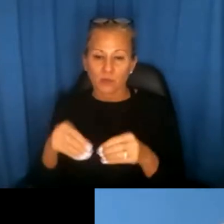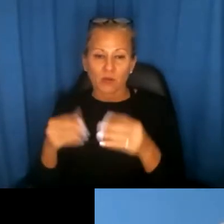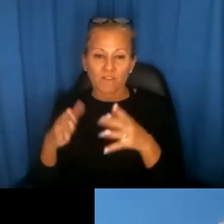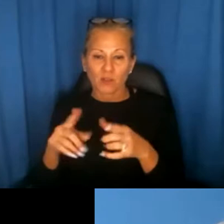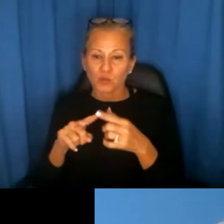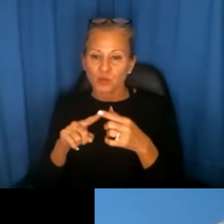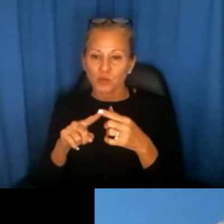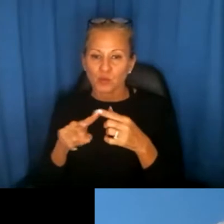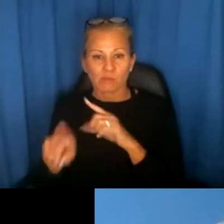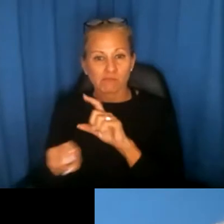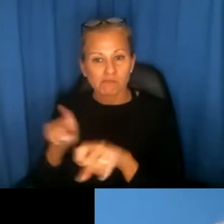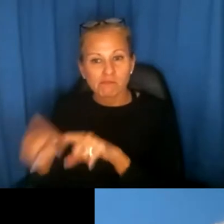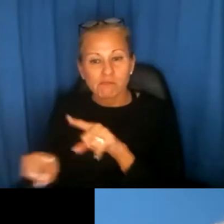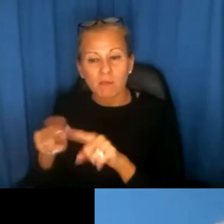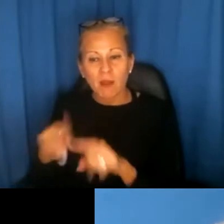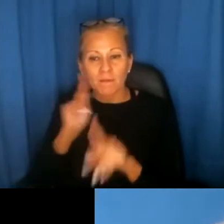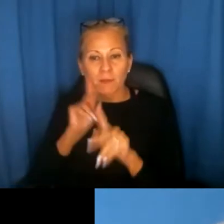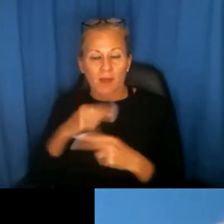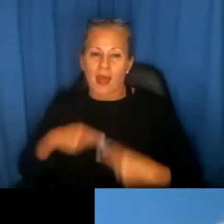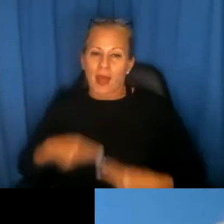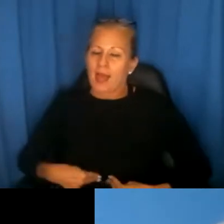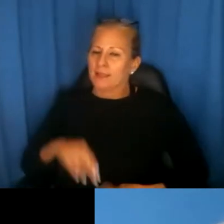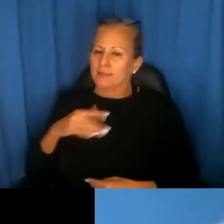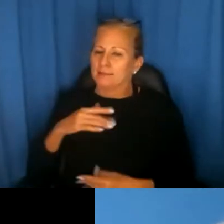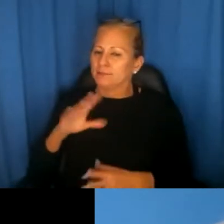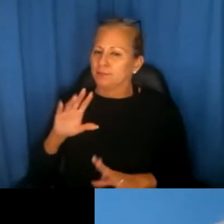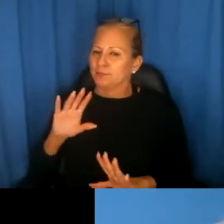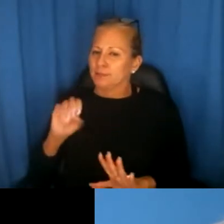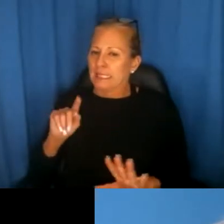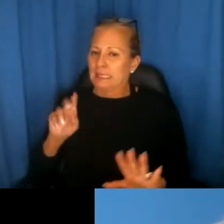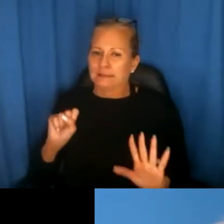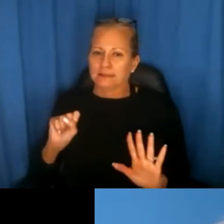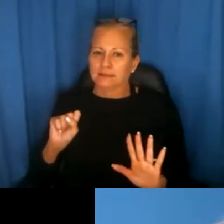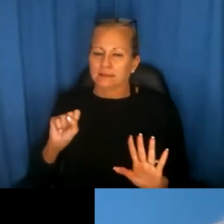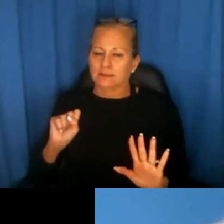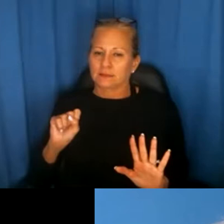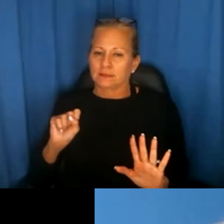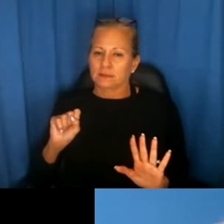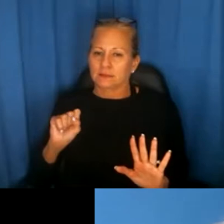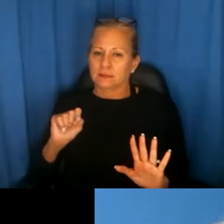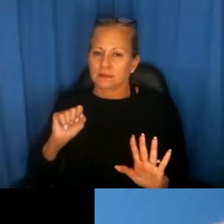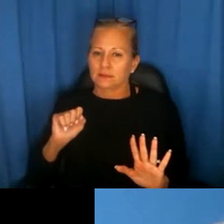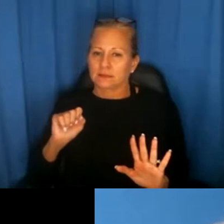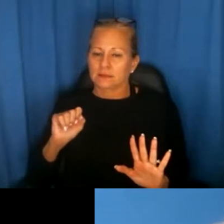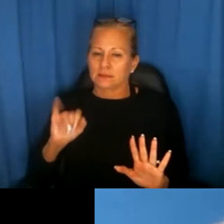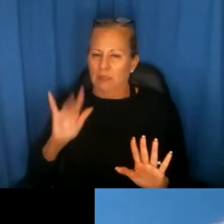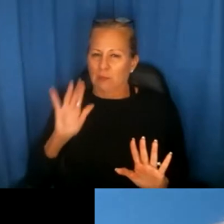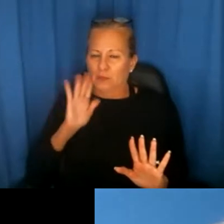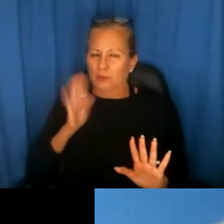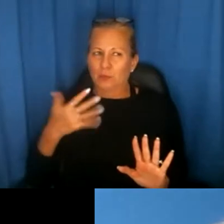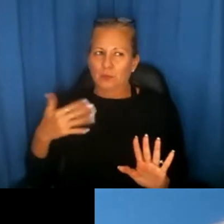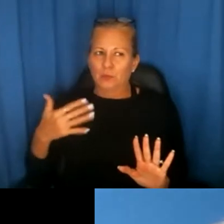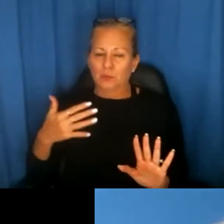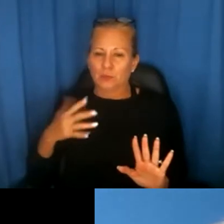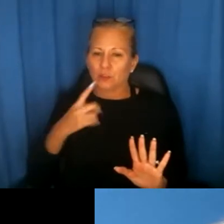to ask about people's health status because that immediately raises a red